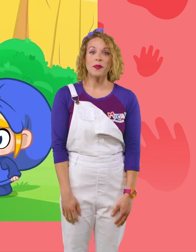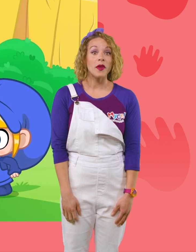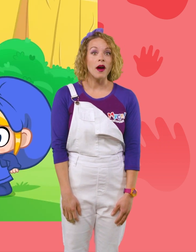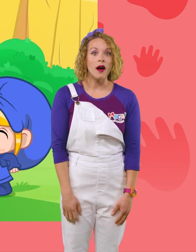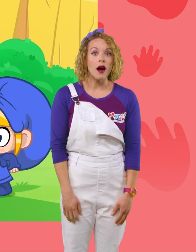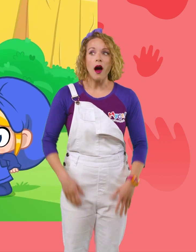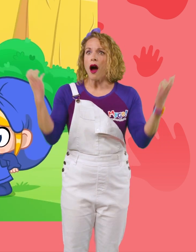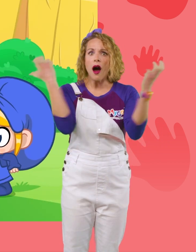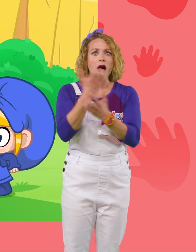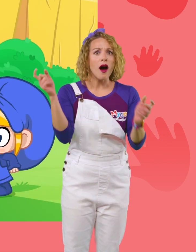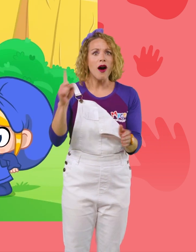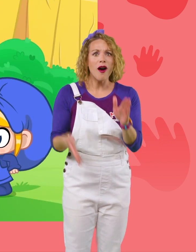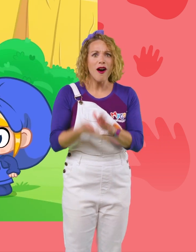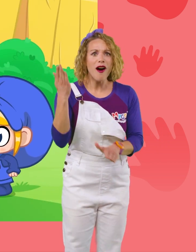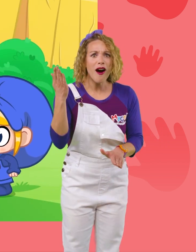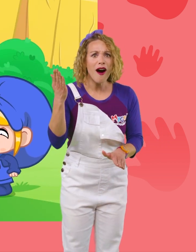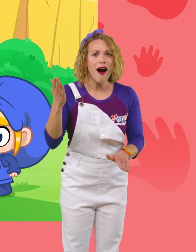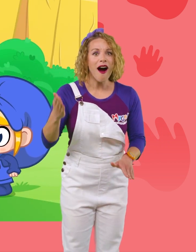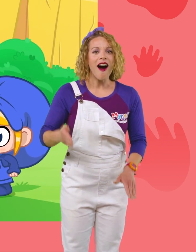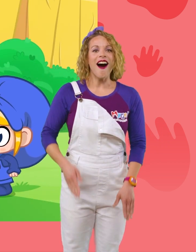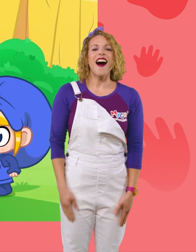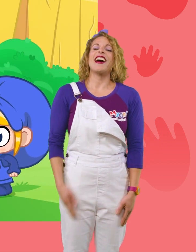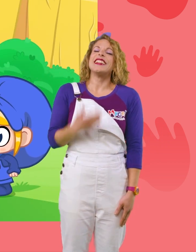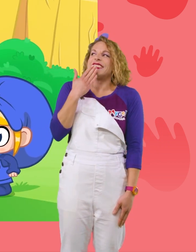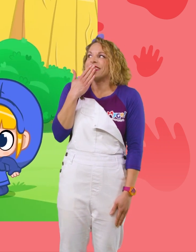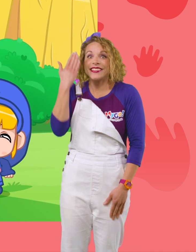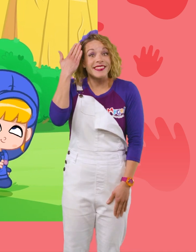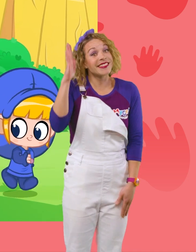Wow! Where did he go? I don't know.